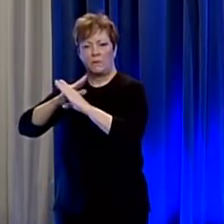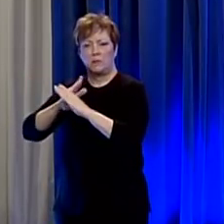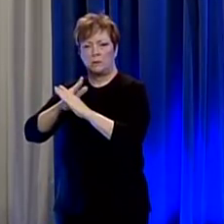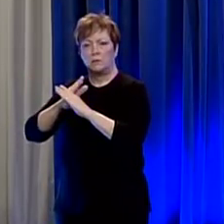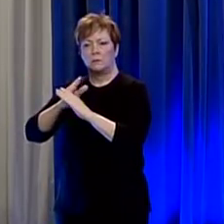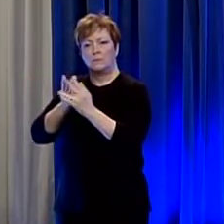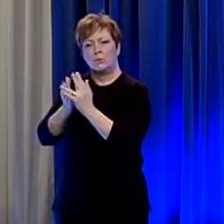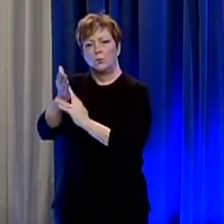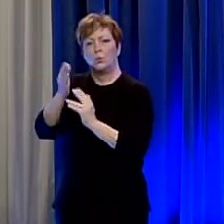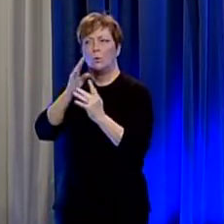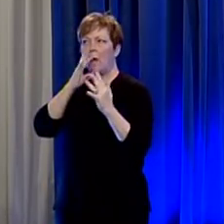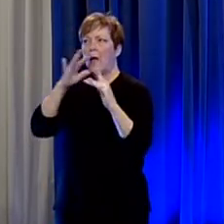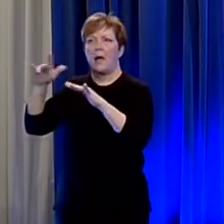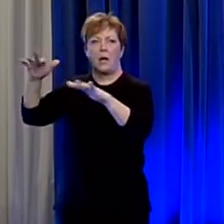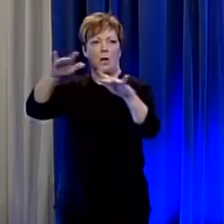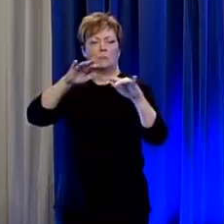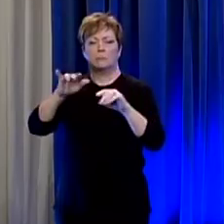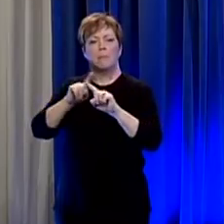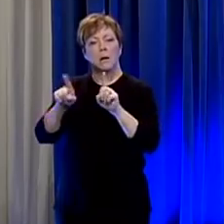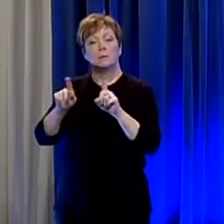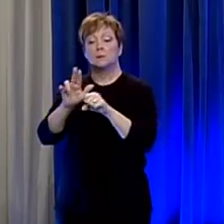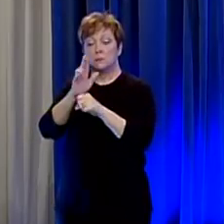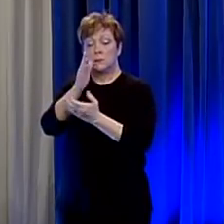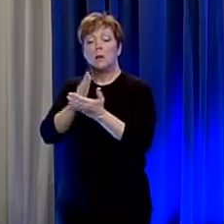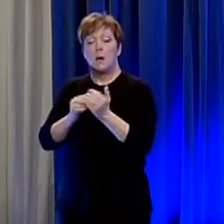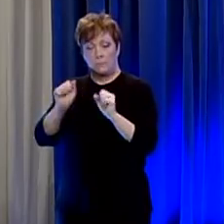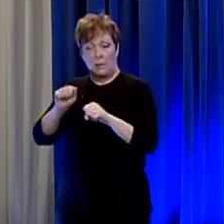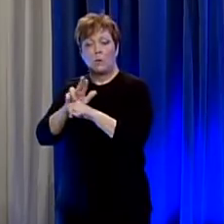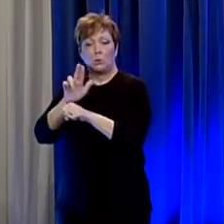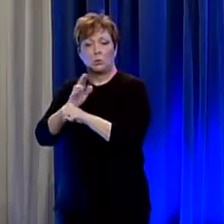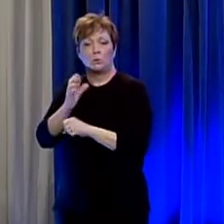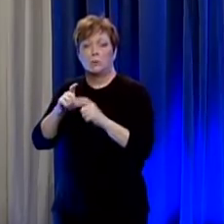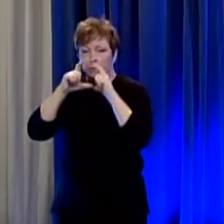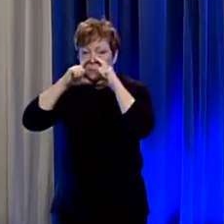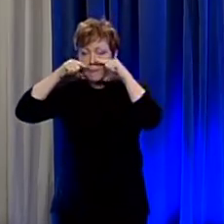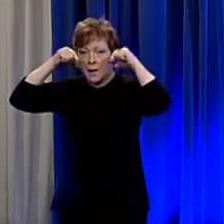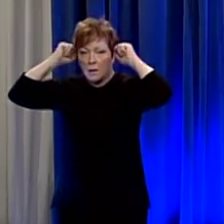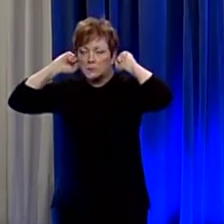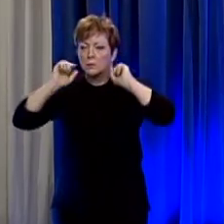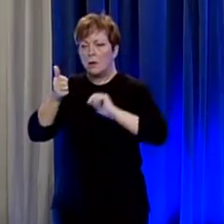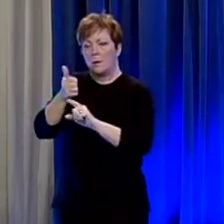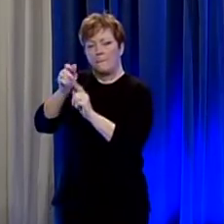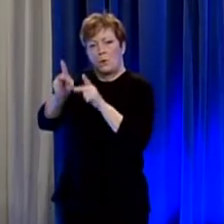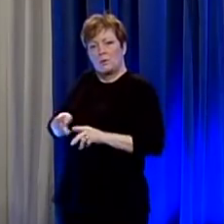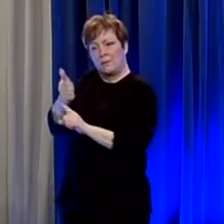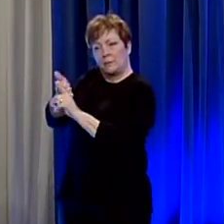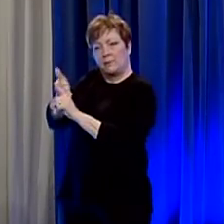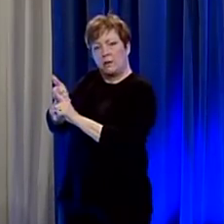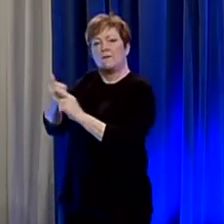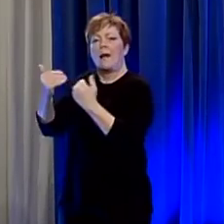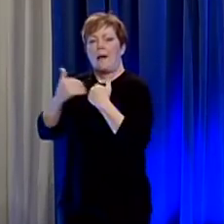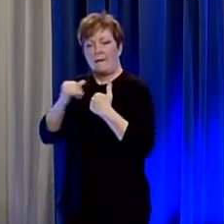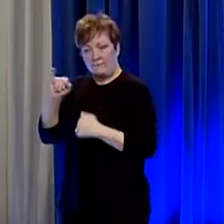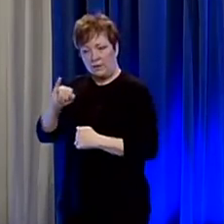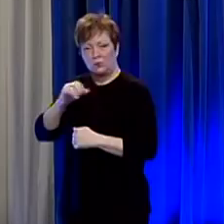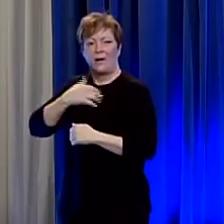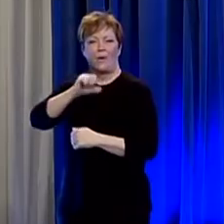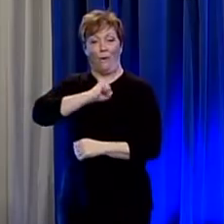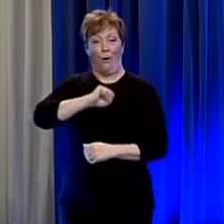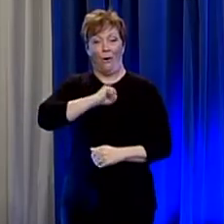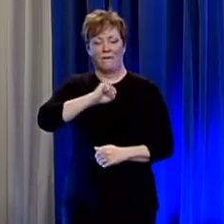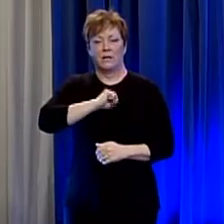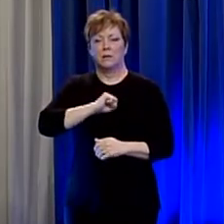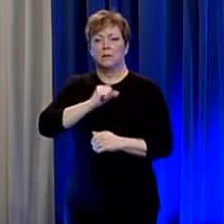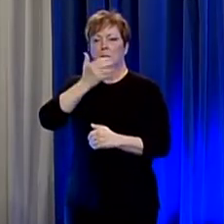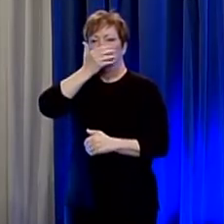route there are some uses of these types of masks in a person who's known to be infected and who's coughing if that person